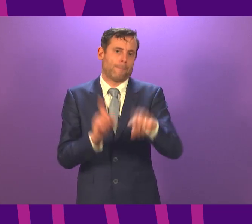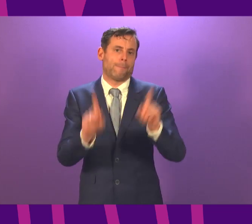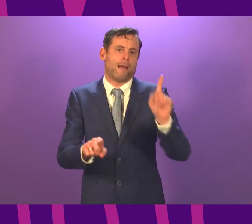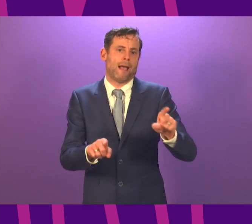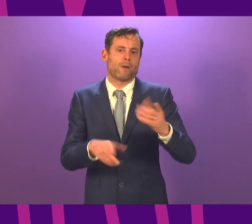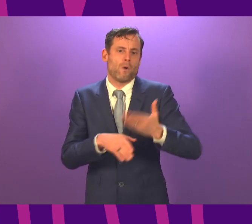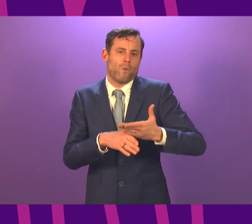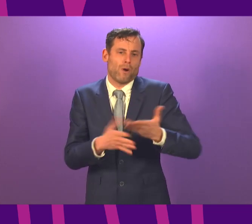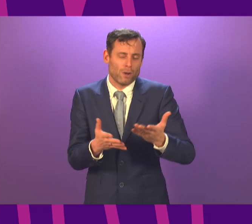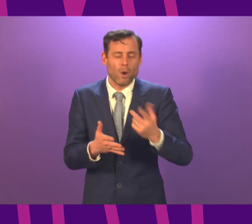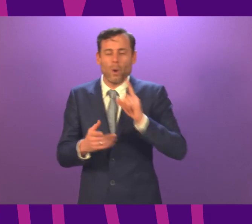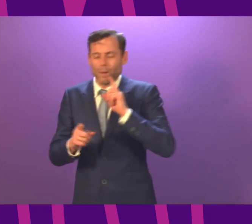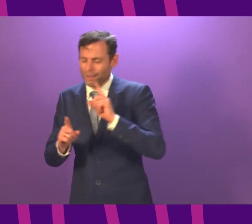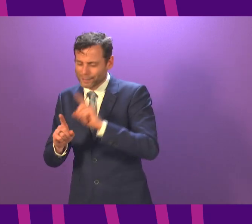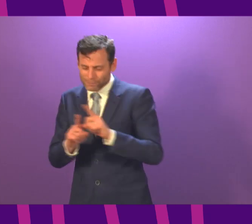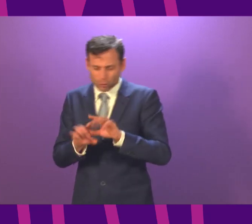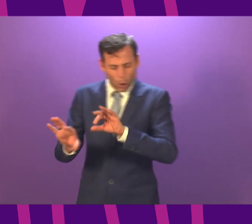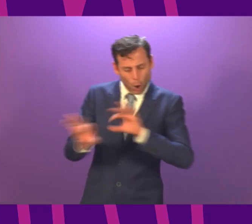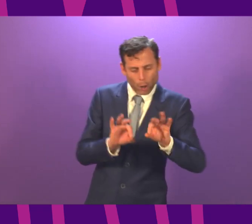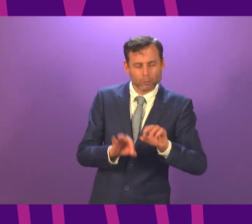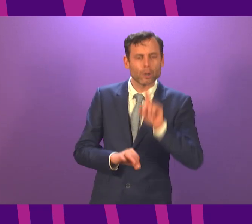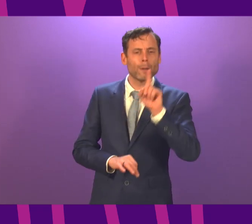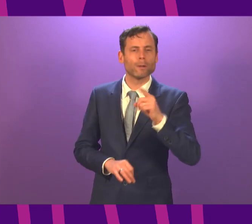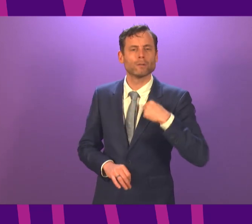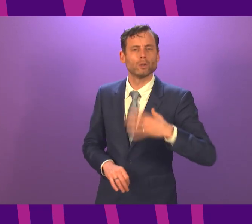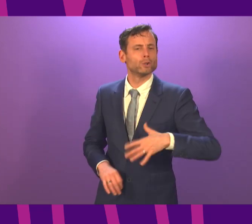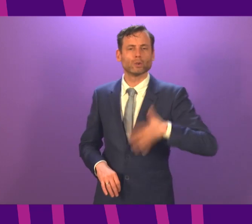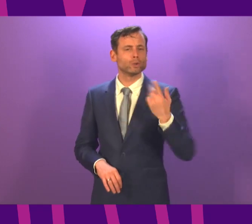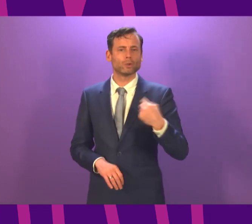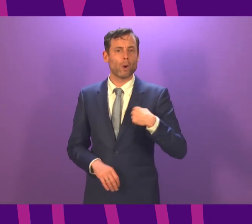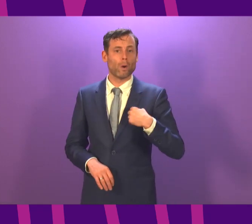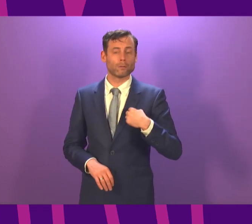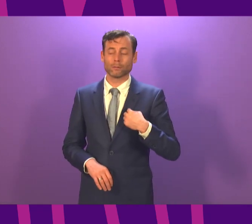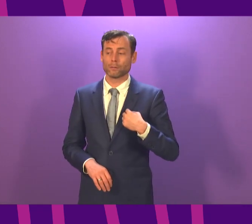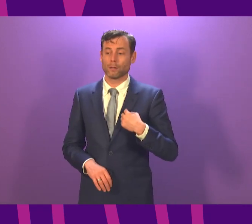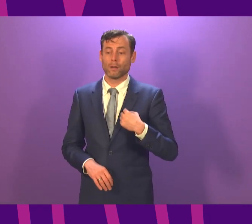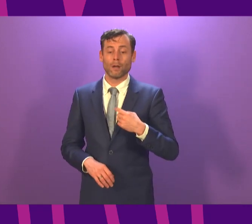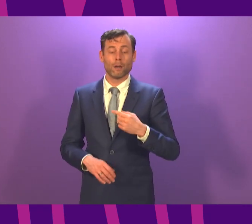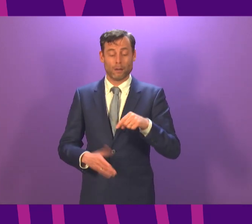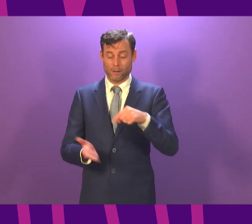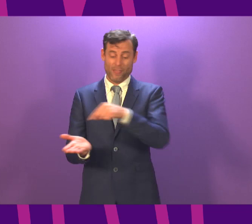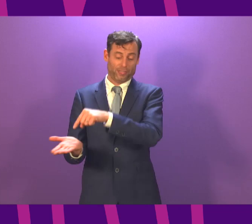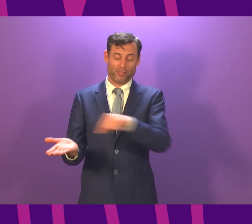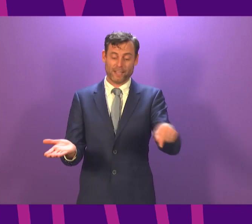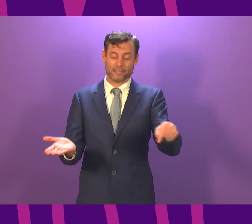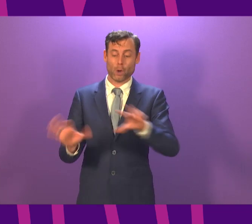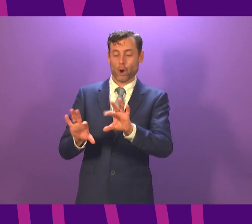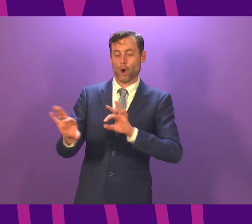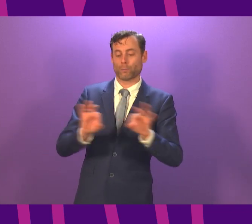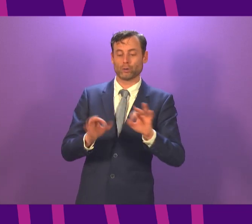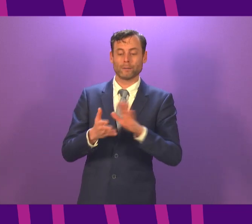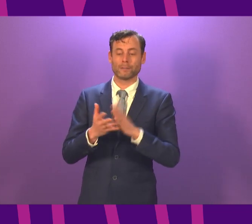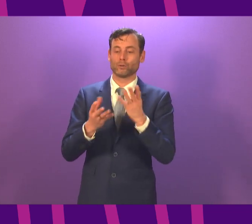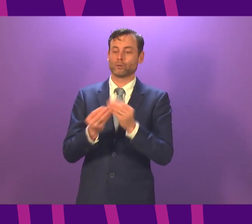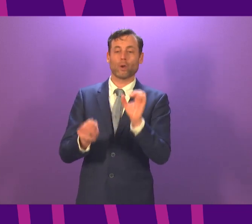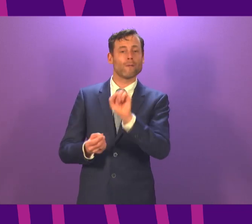need it. So this will be a package of support. But I don't want to stand here and suggest that that takes away every difficulty that working